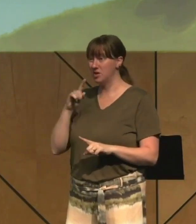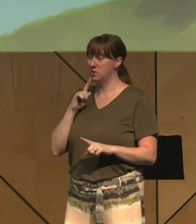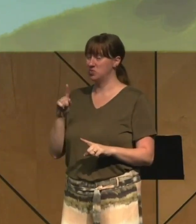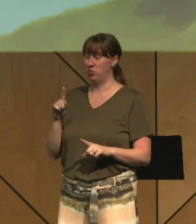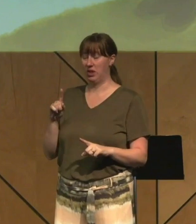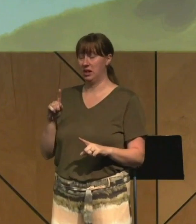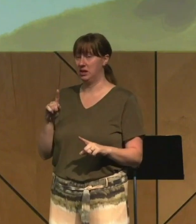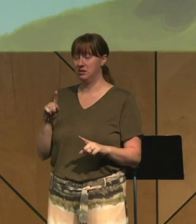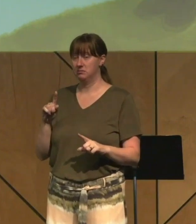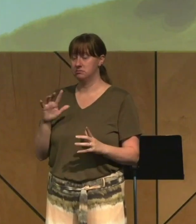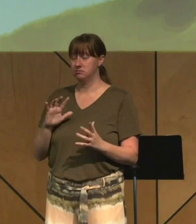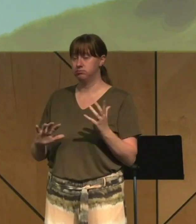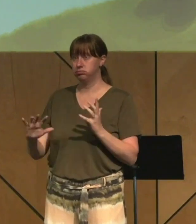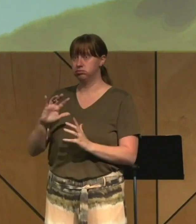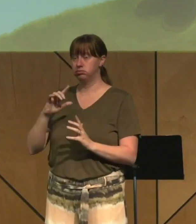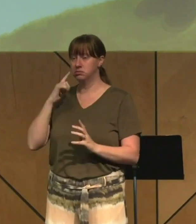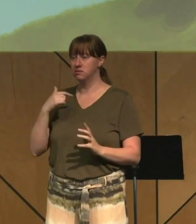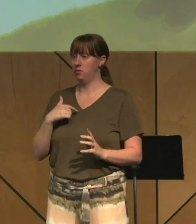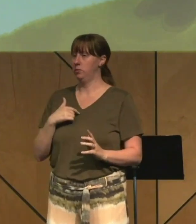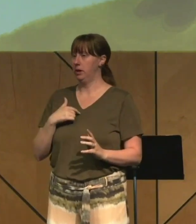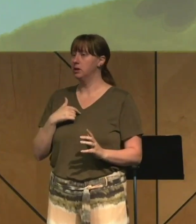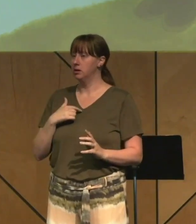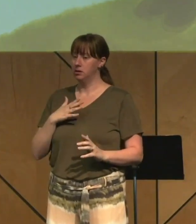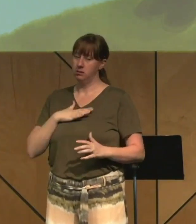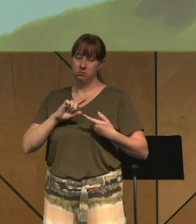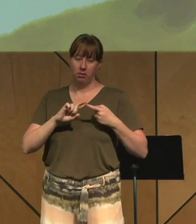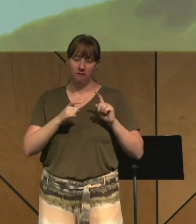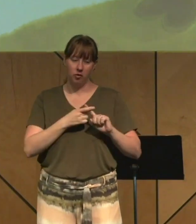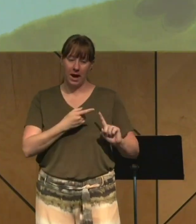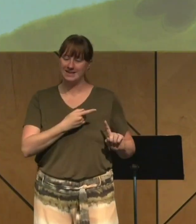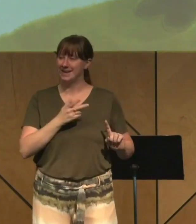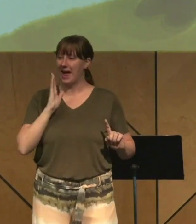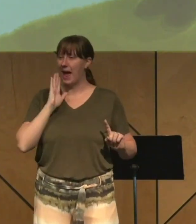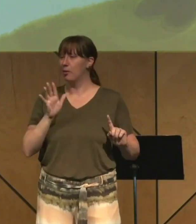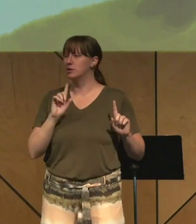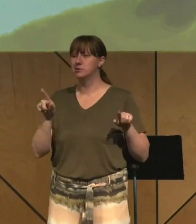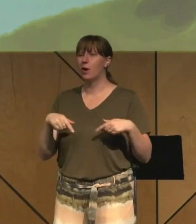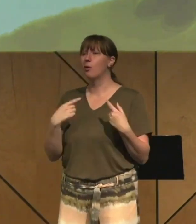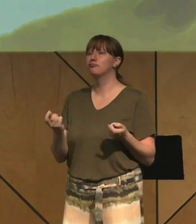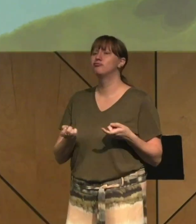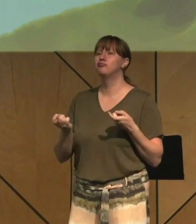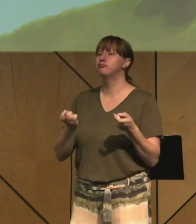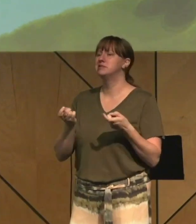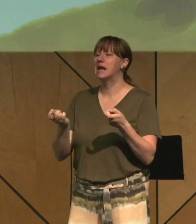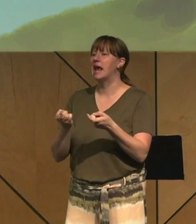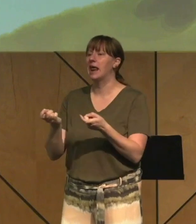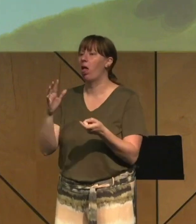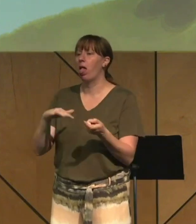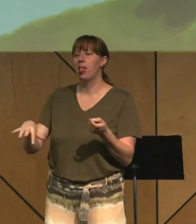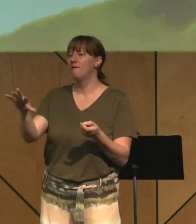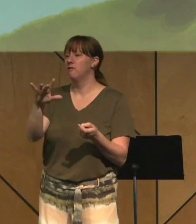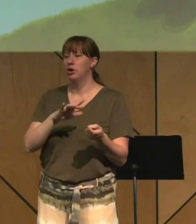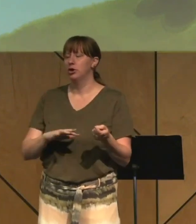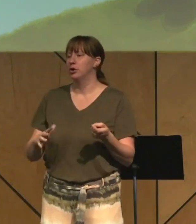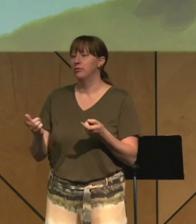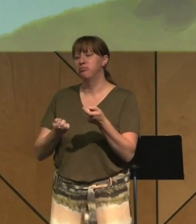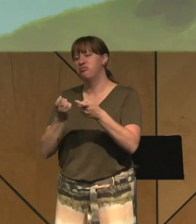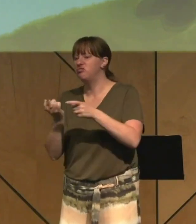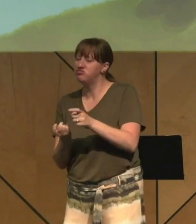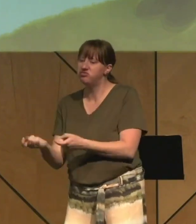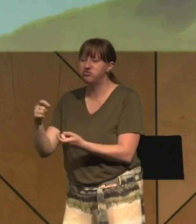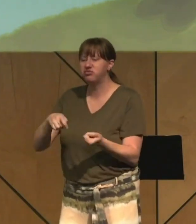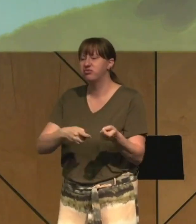every day, me and my friends, we would strap on our rollerblades and just go skating all over the neighborhood in and out of